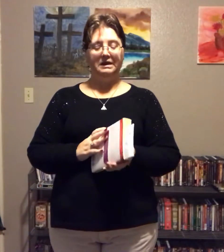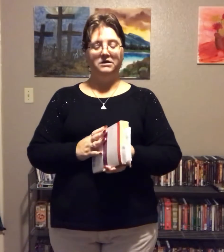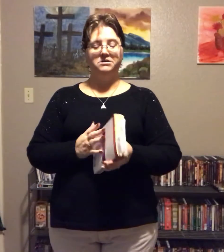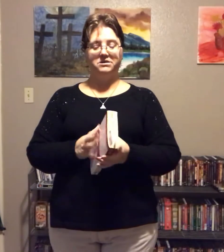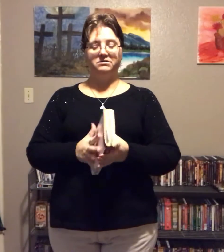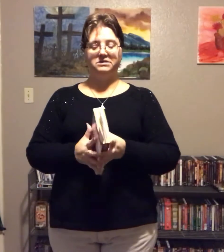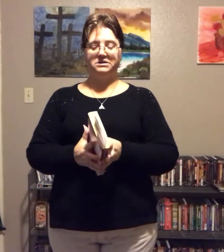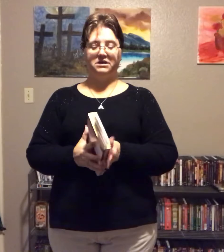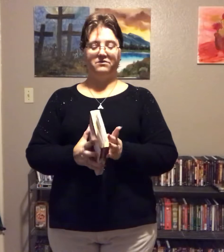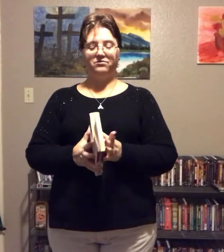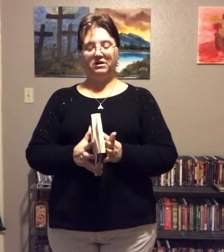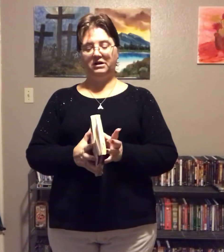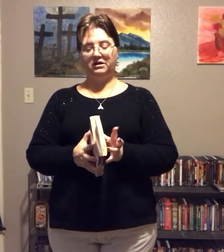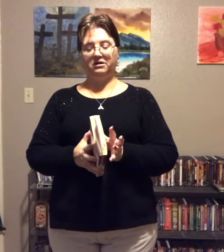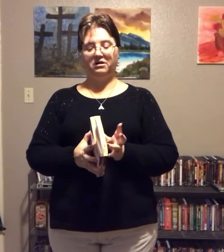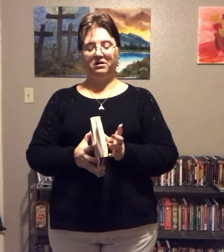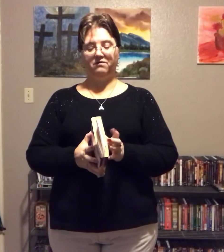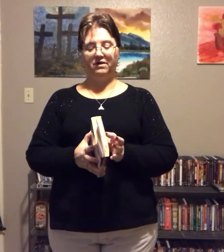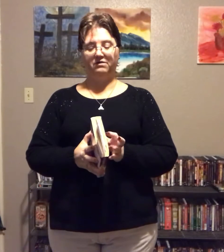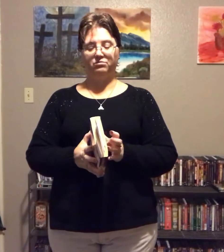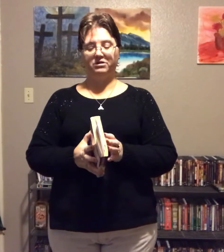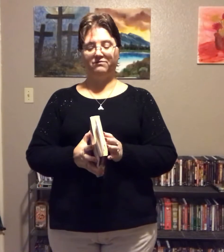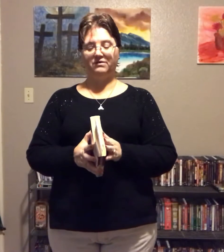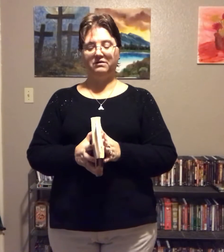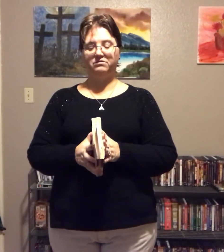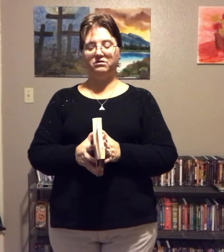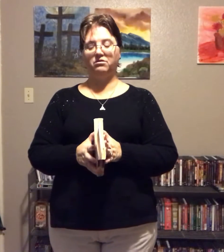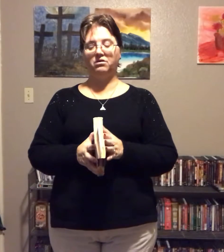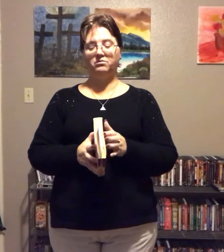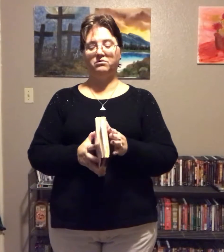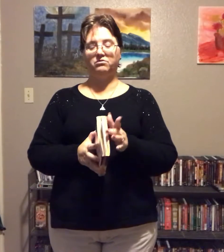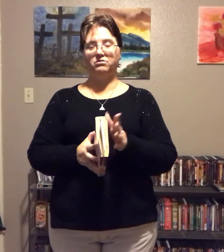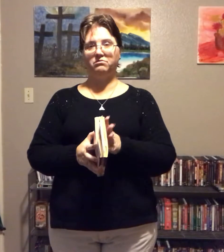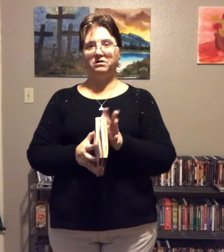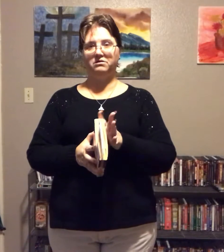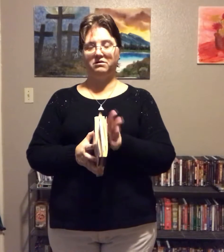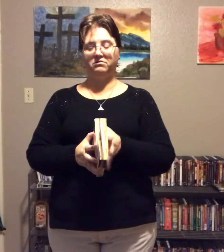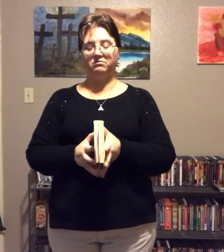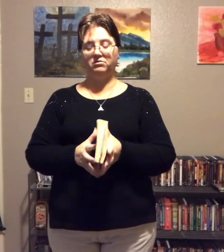So instead of reading phase one and phase two, I'm just going to read the testimony.